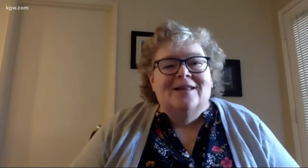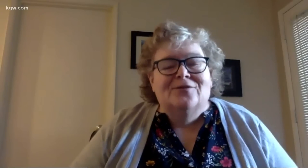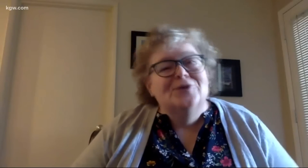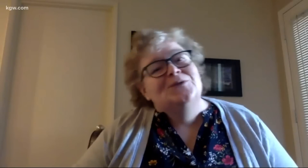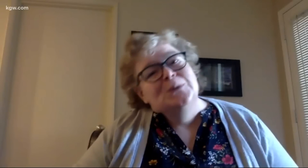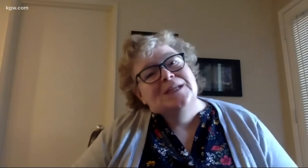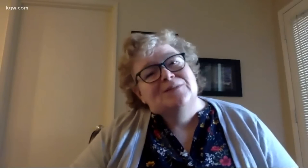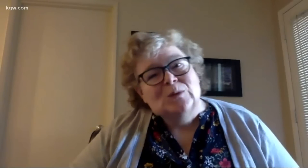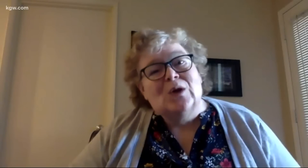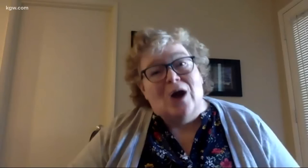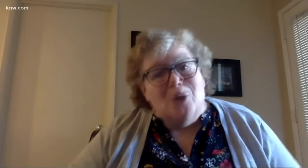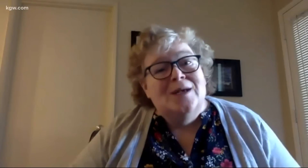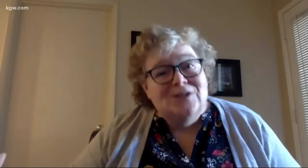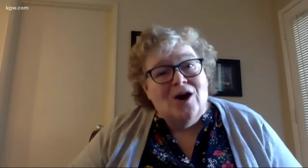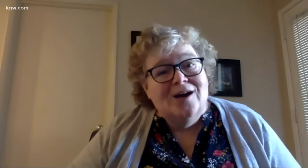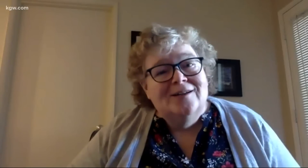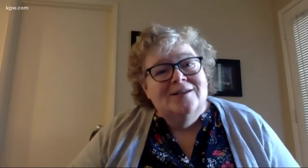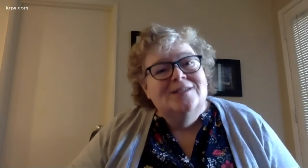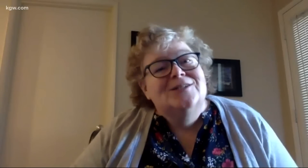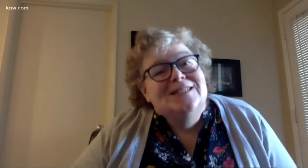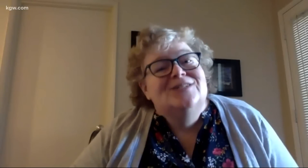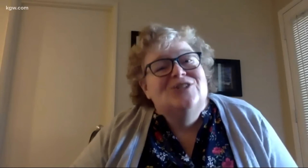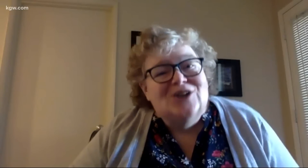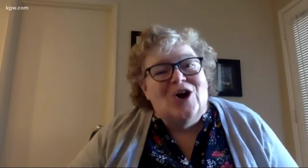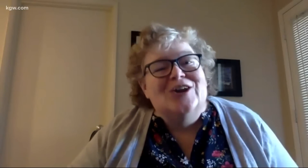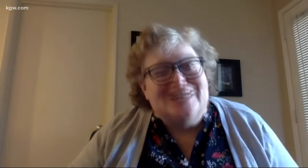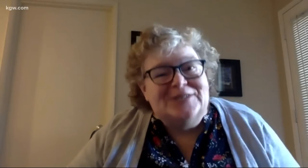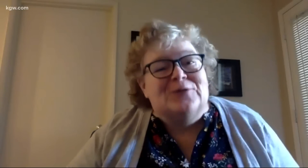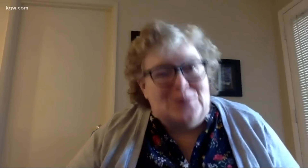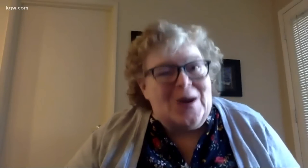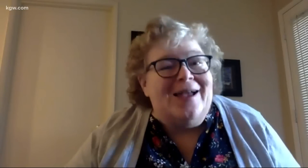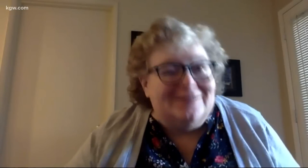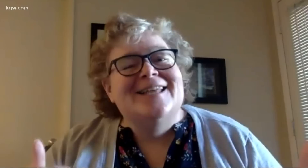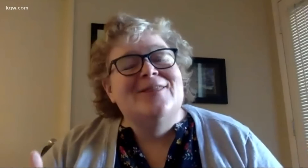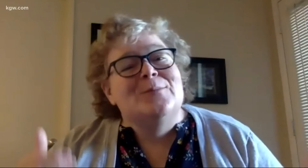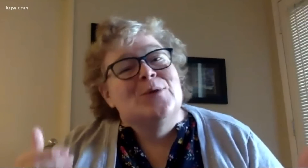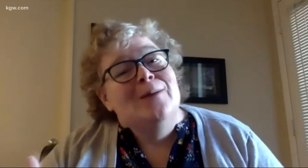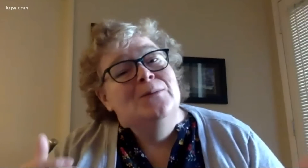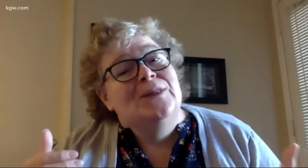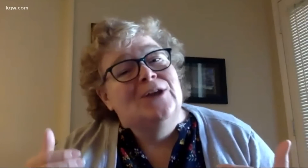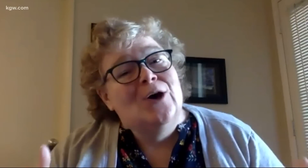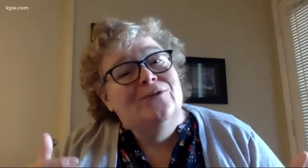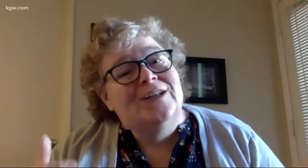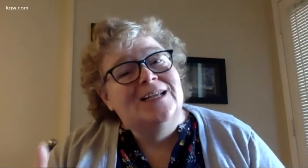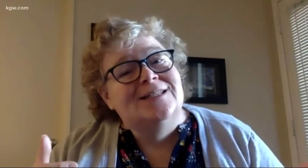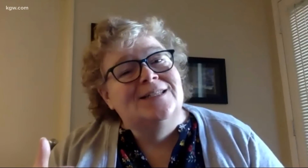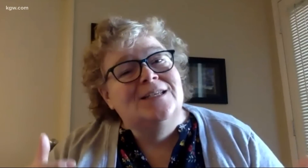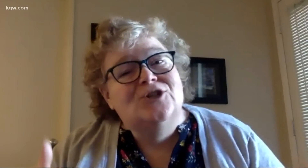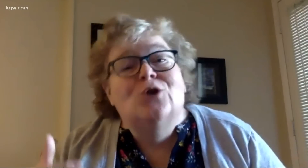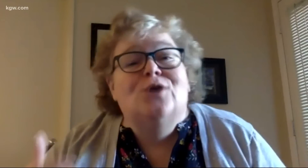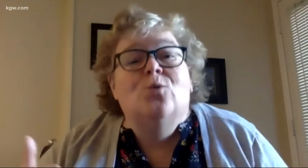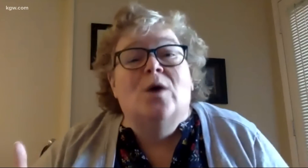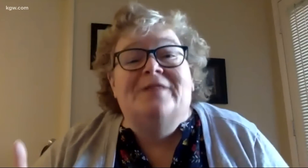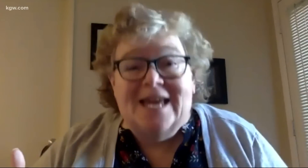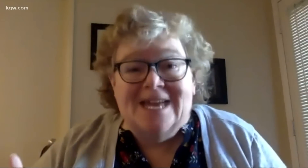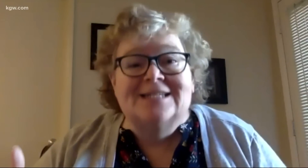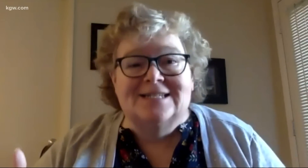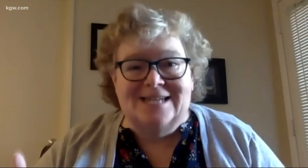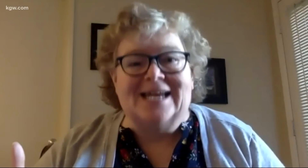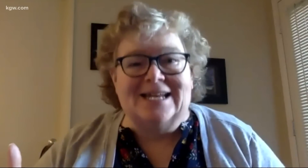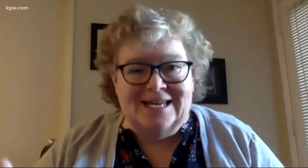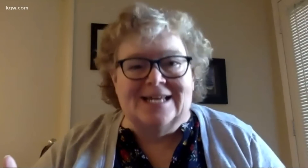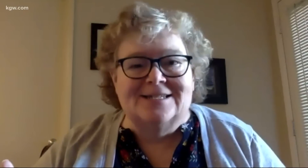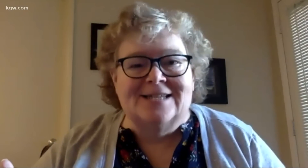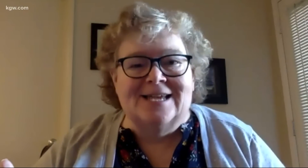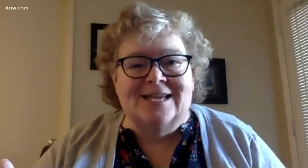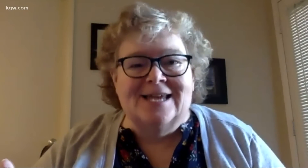and the first few weeks of school are always hard. So this is just hard in a different way. The problem with COVID is you don't know what the end